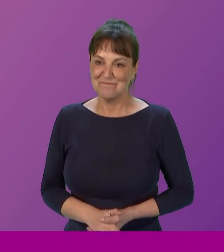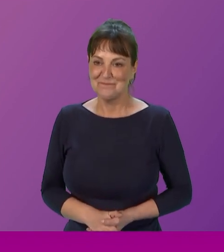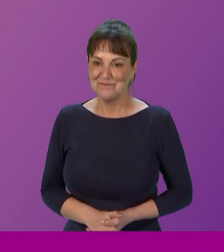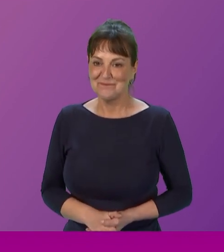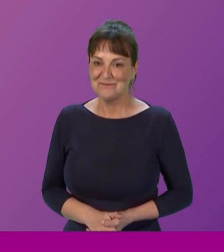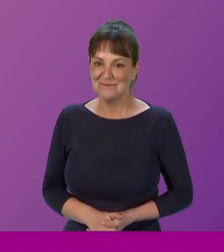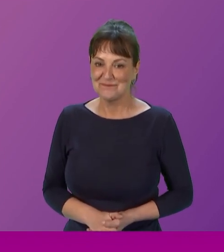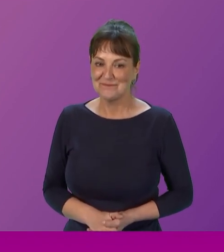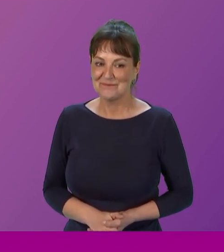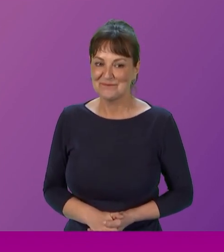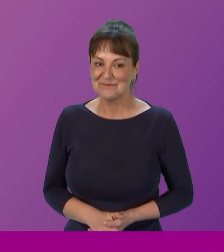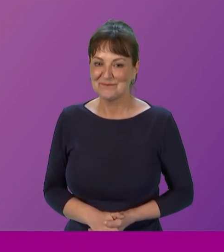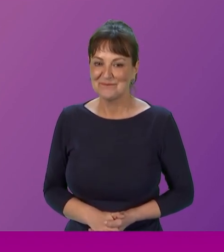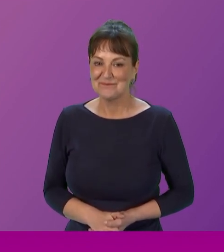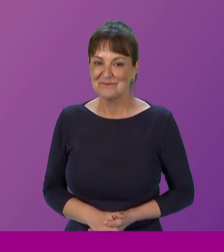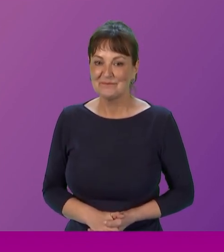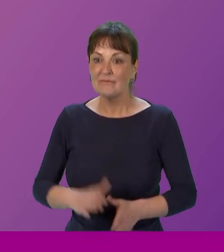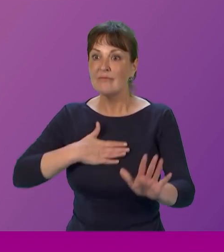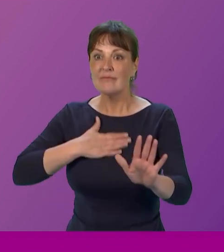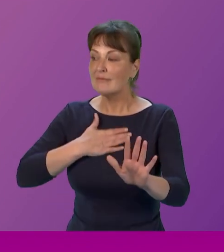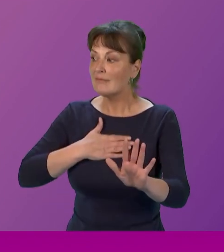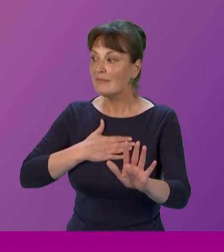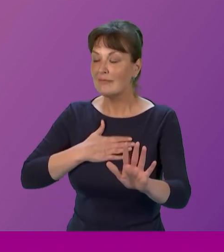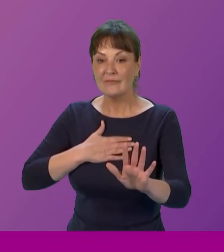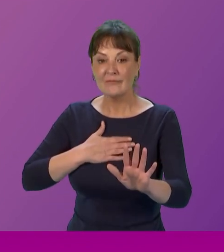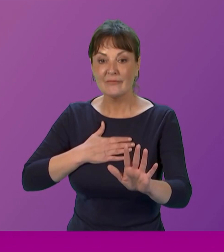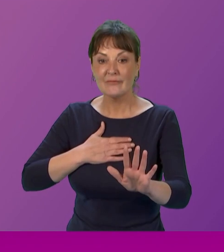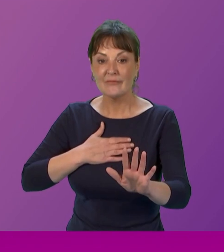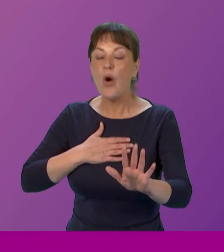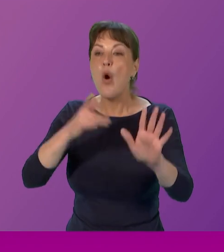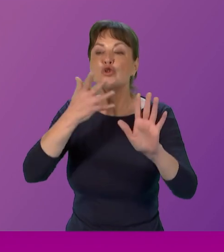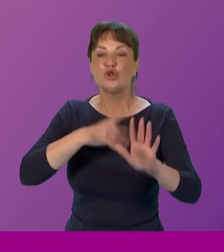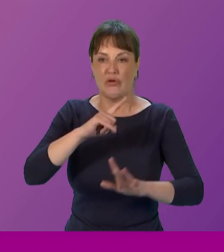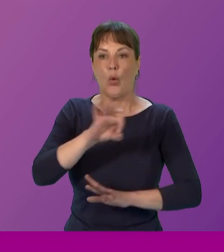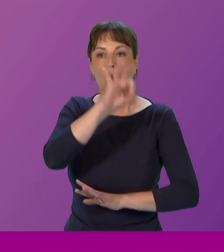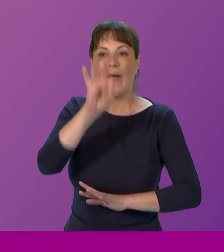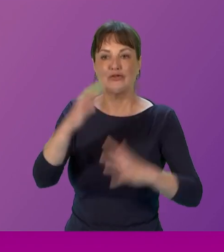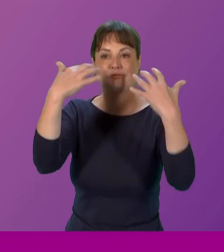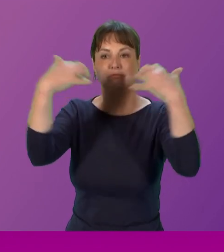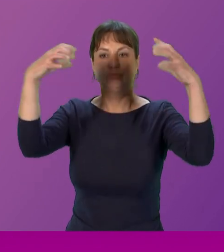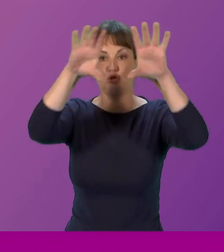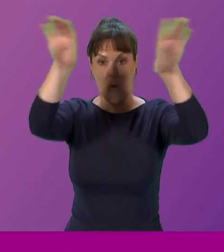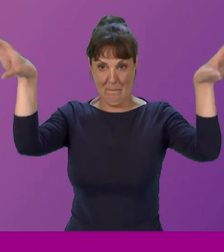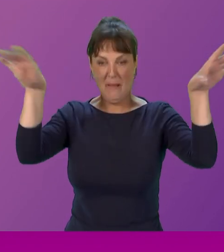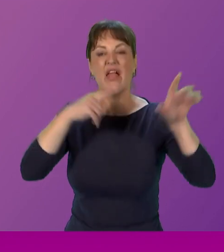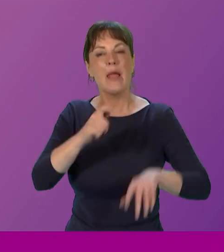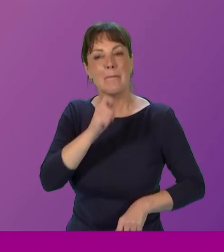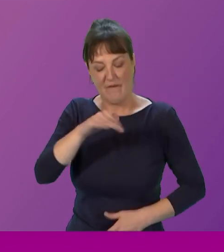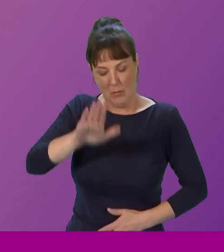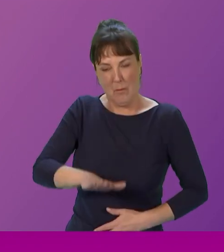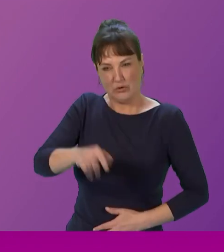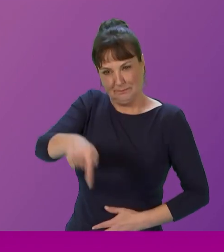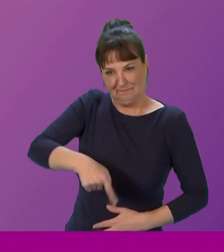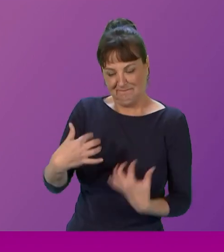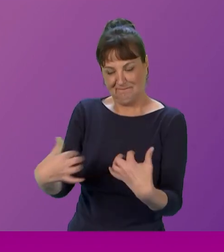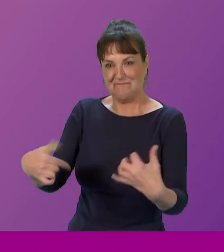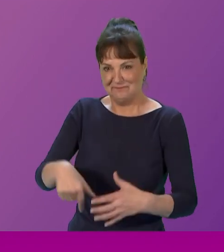Oh, sorry. So we're going to take a question up there and then can we have a microphone down here, please too? So we'll take, take yourself